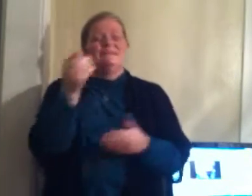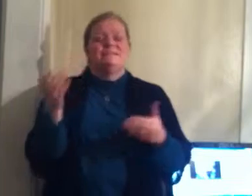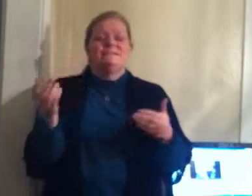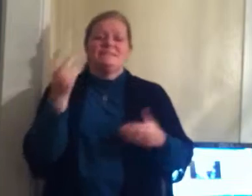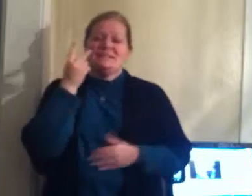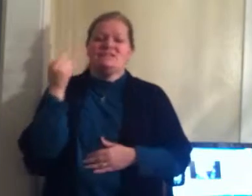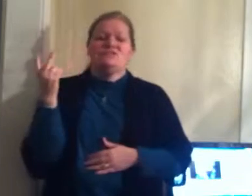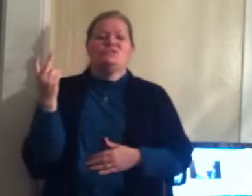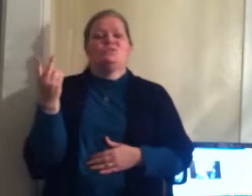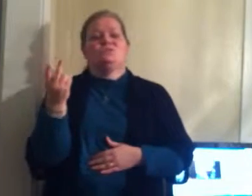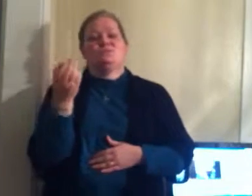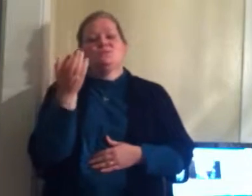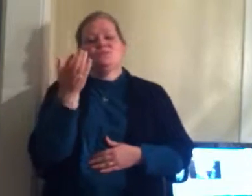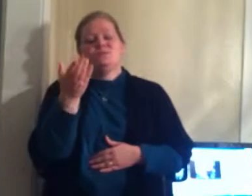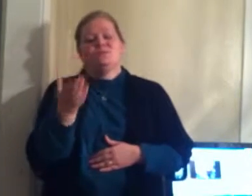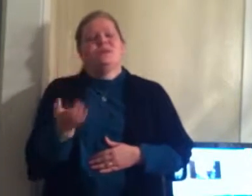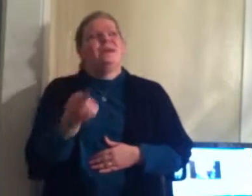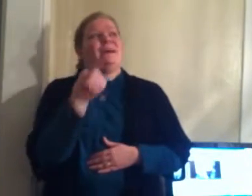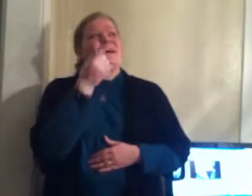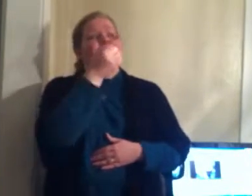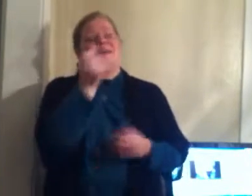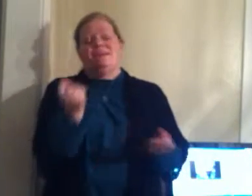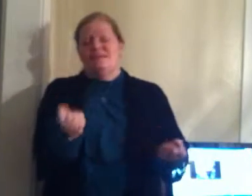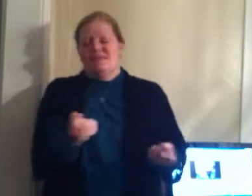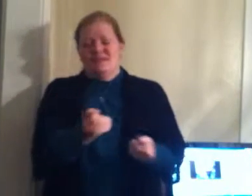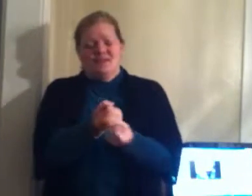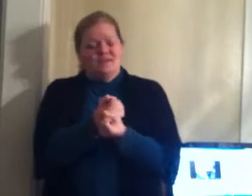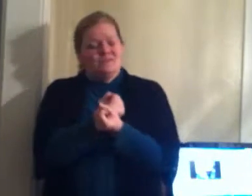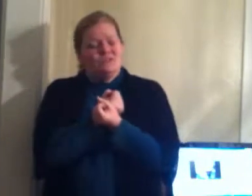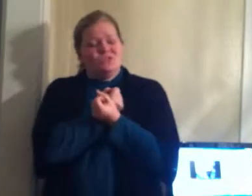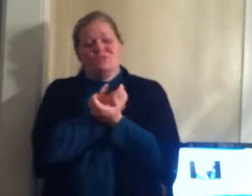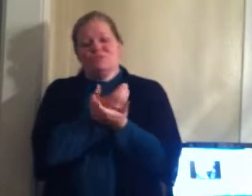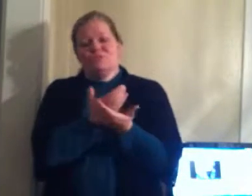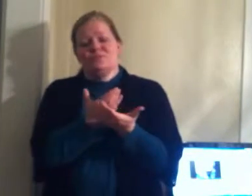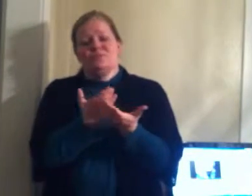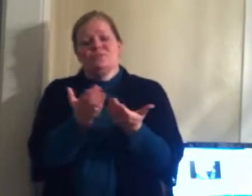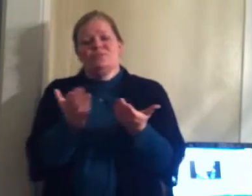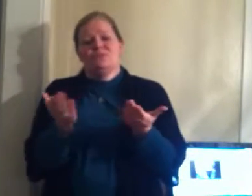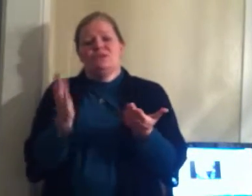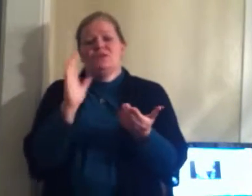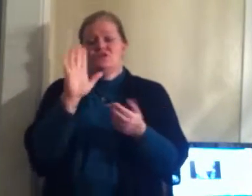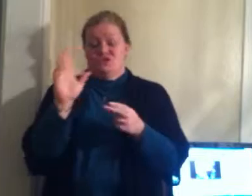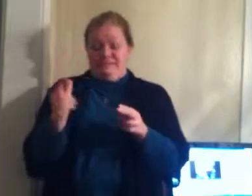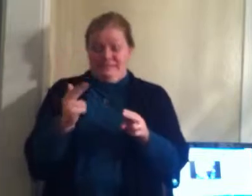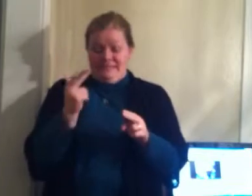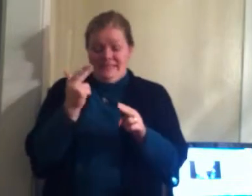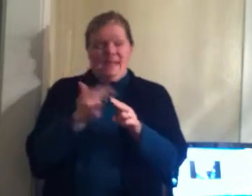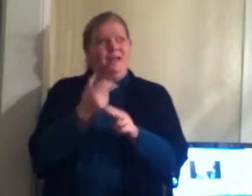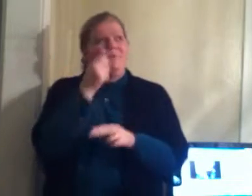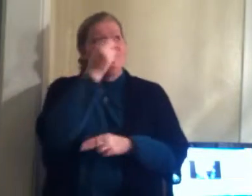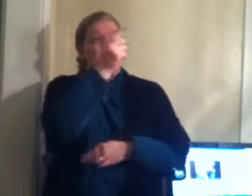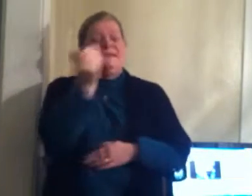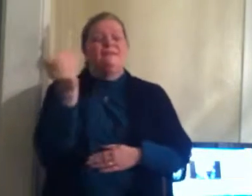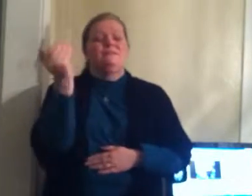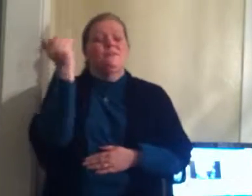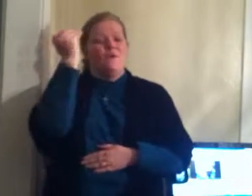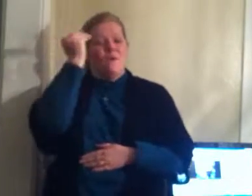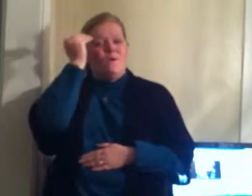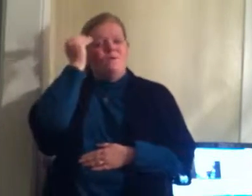sees you, heals you He knows your name,